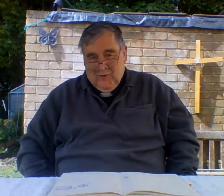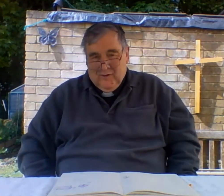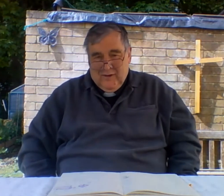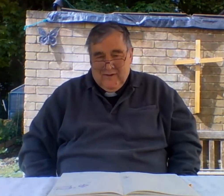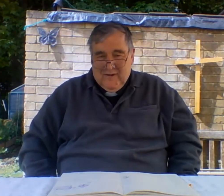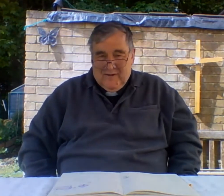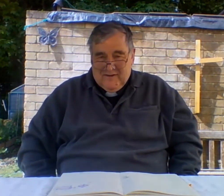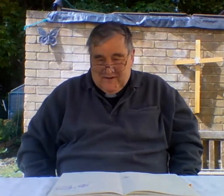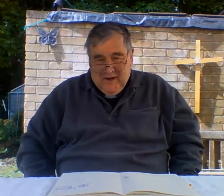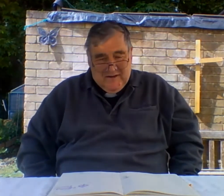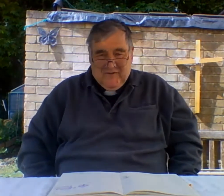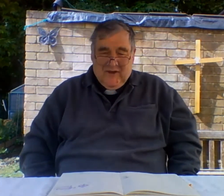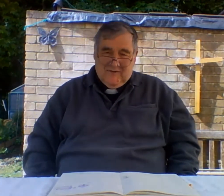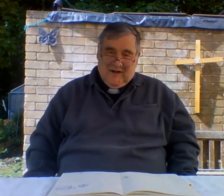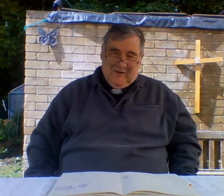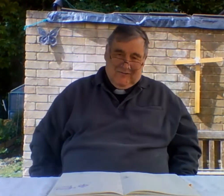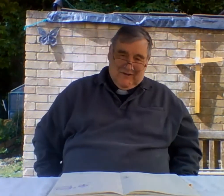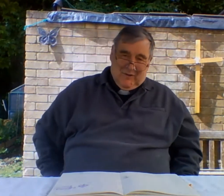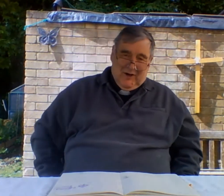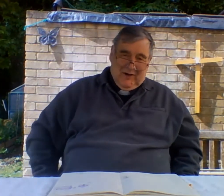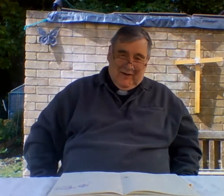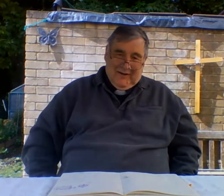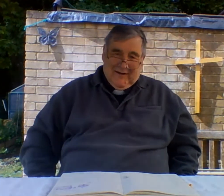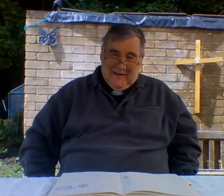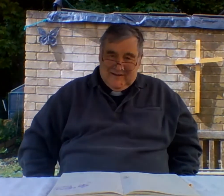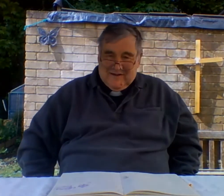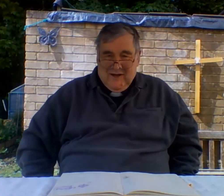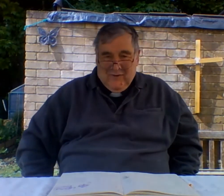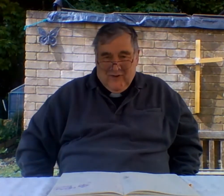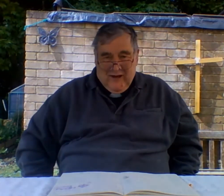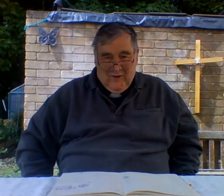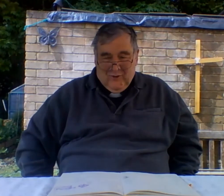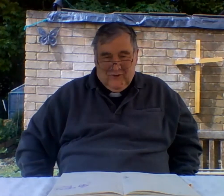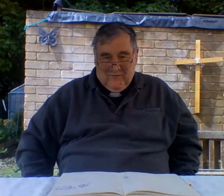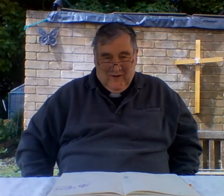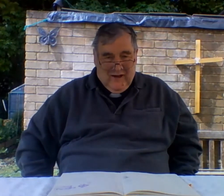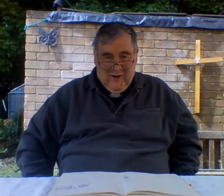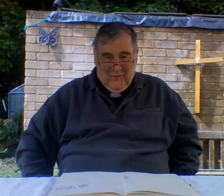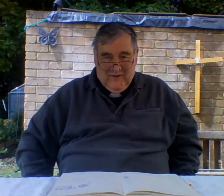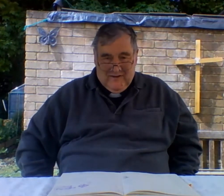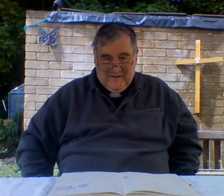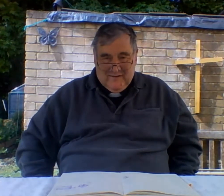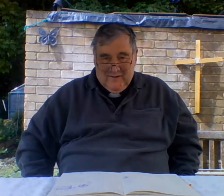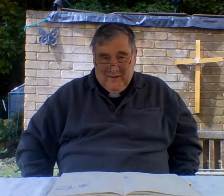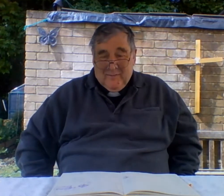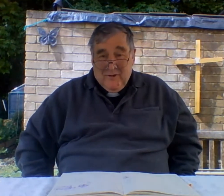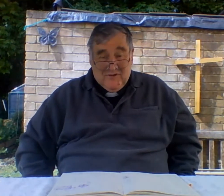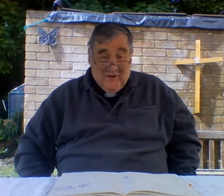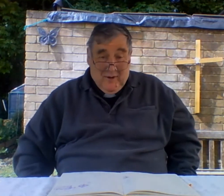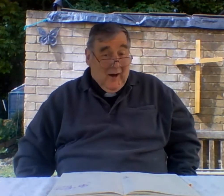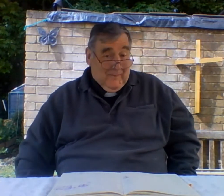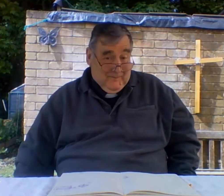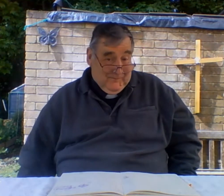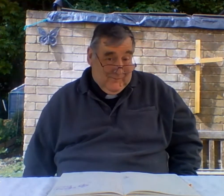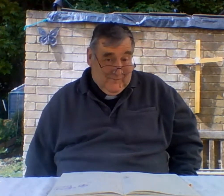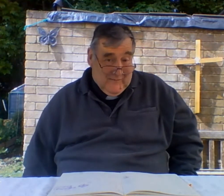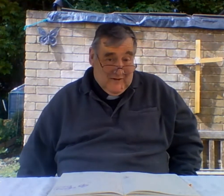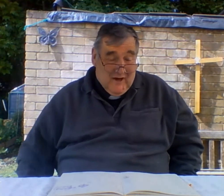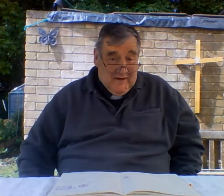could the signs for those countries were and see if they looked fairly obvious. Most of them are. The signs